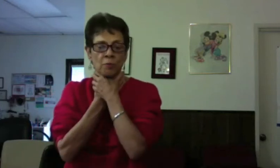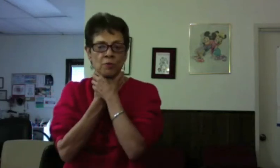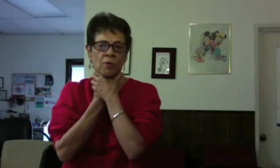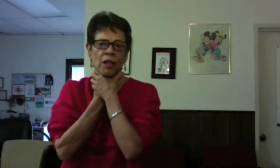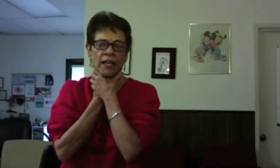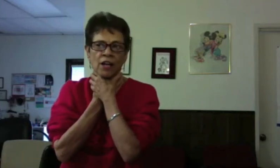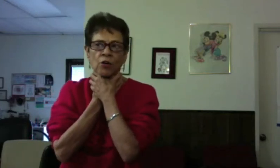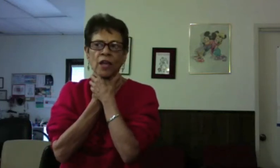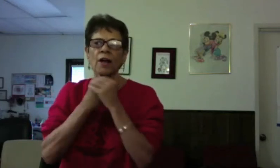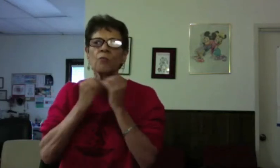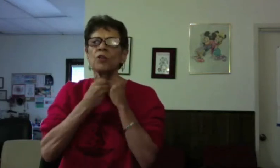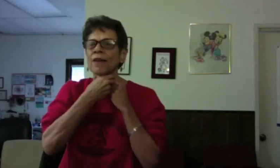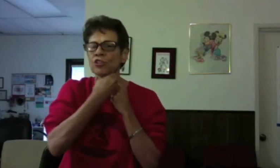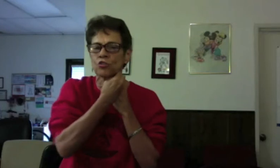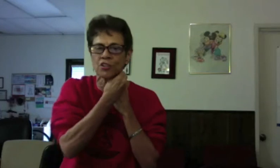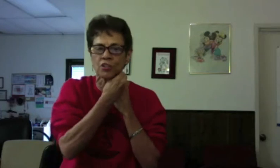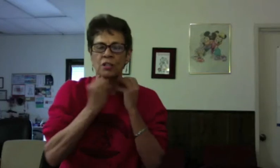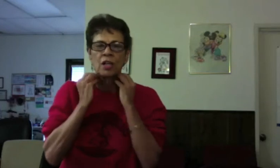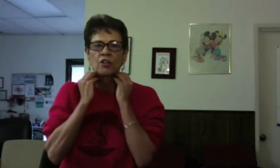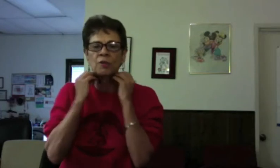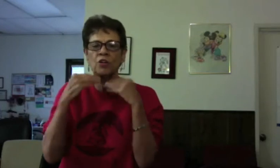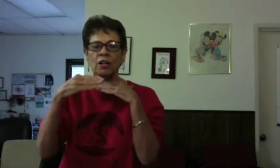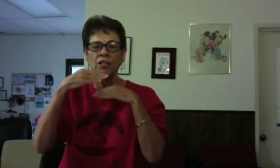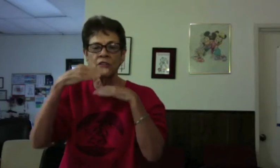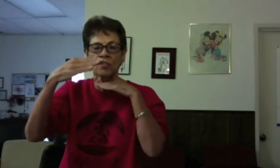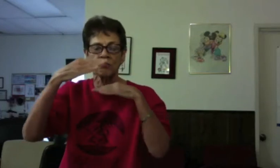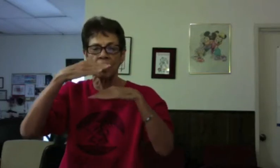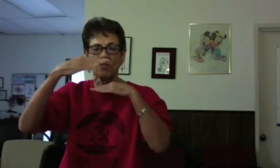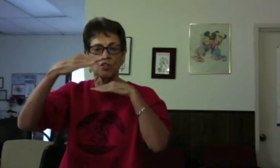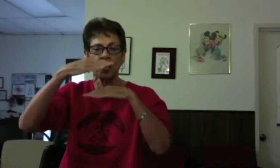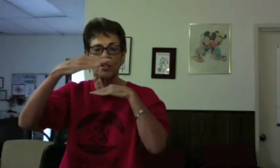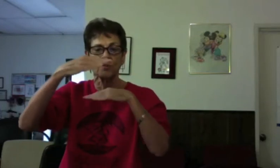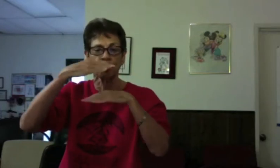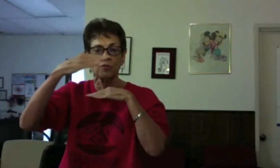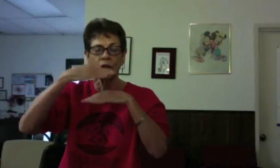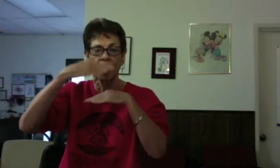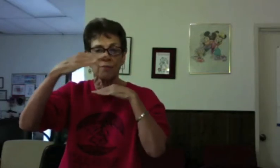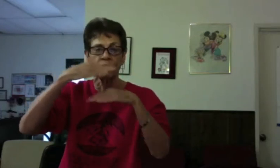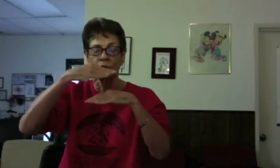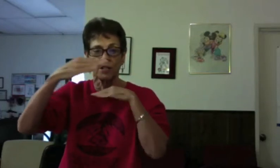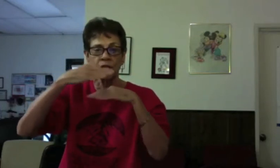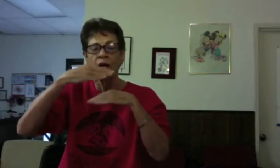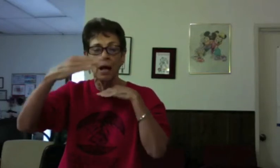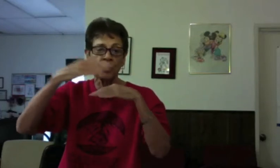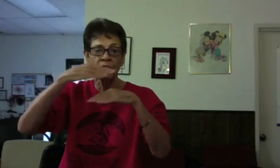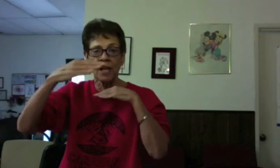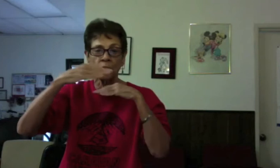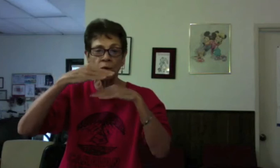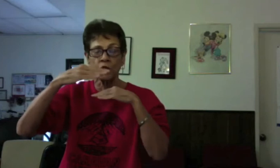people say, well, I can't go that high. Well, you haven't stretched it. You've been talking in this, like in this range most of your life, whether it's, I'm really angry with you.